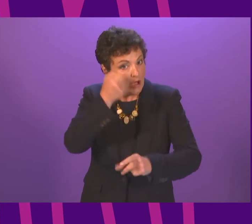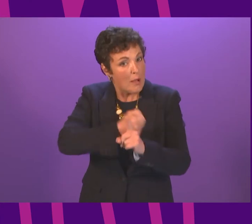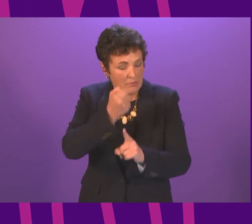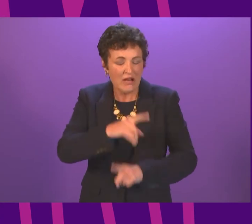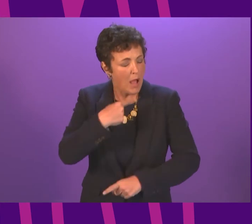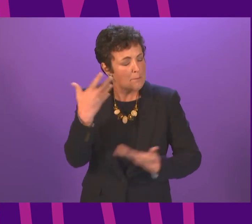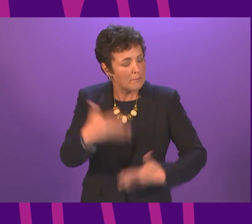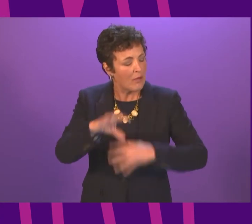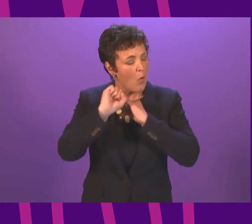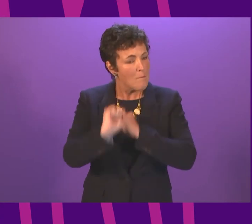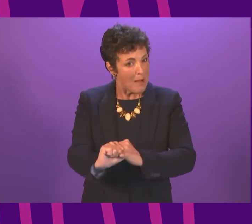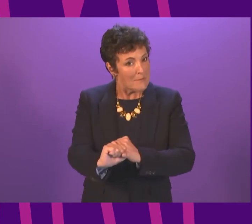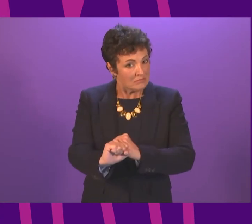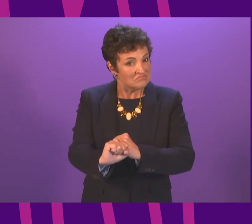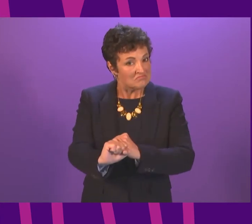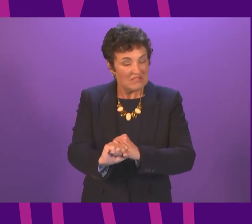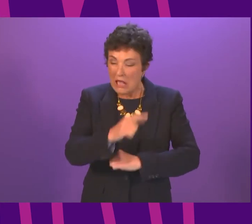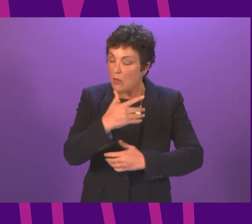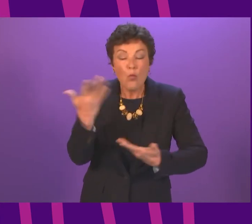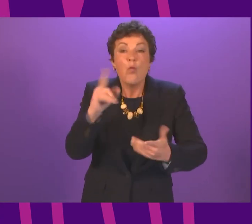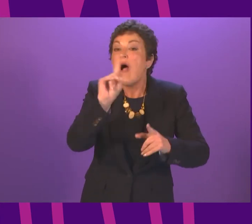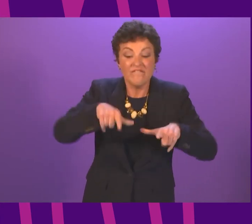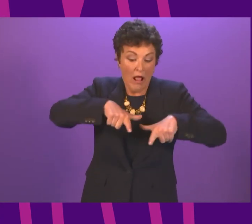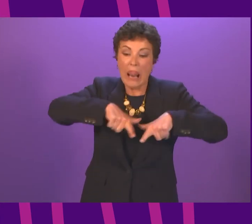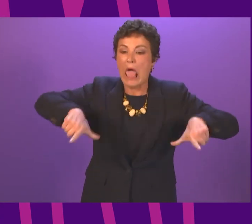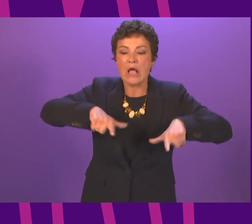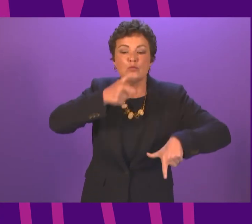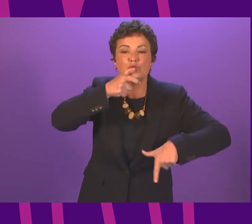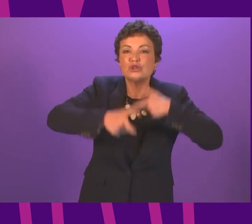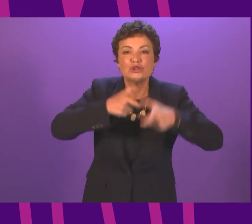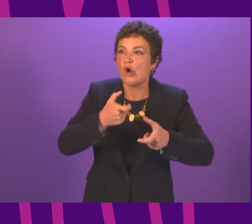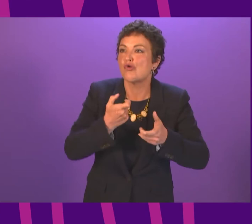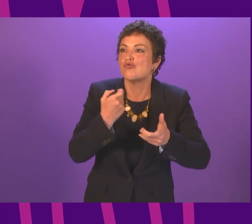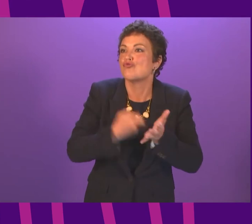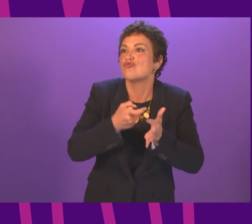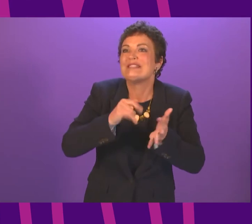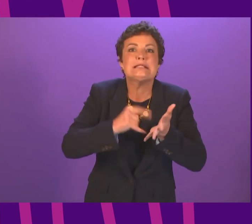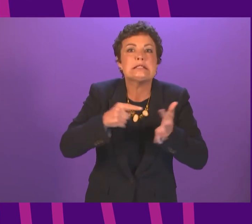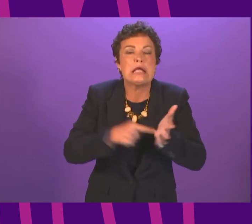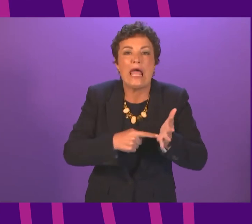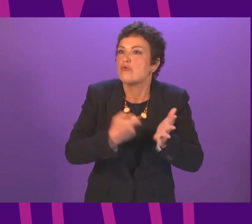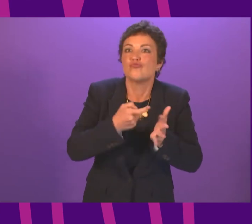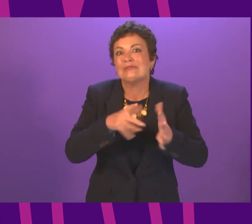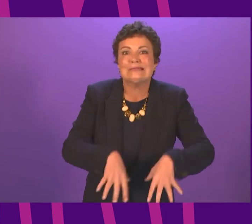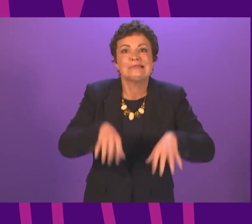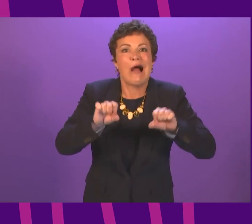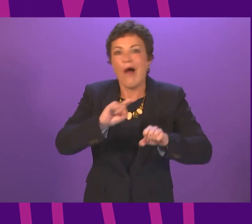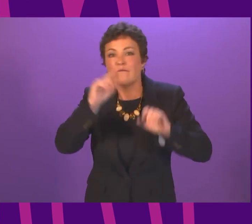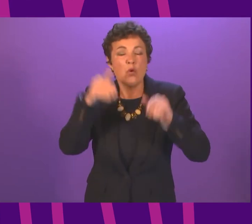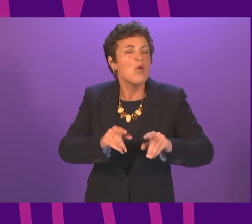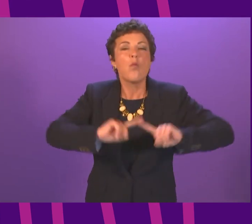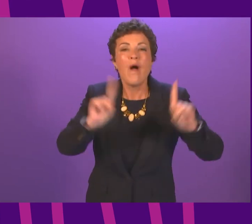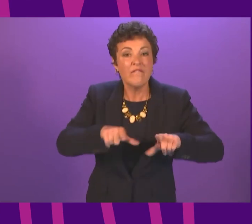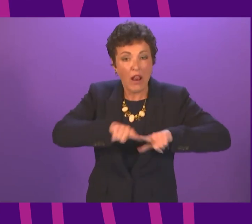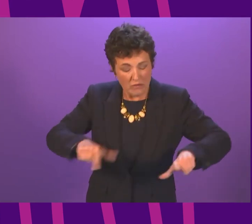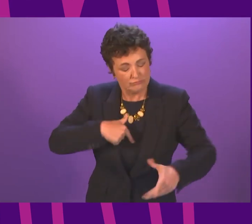gave the commitment that if there is a need to, whatever language you want to use, reset, restart, make sure we are focusing on all the key issues